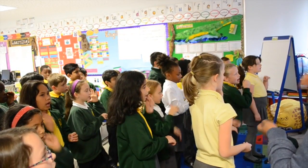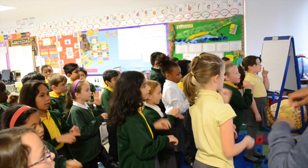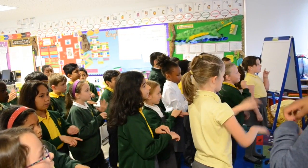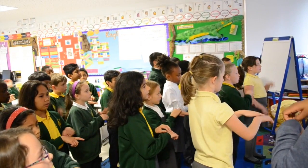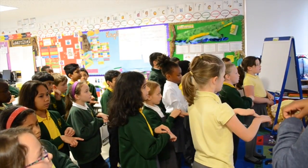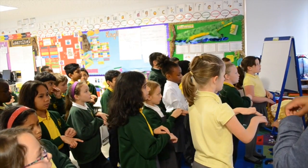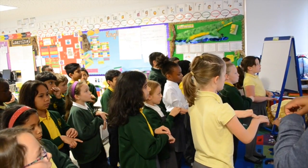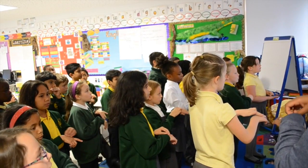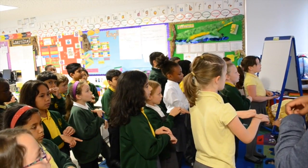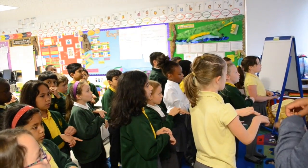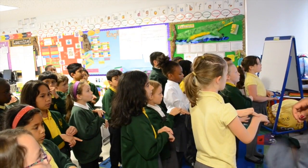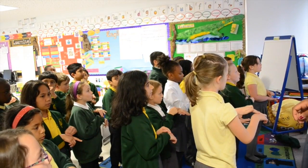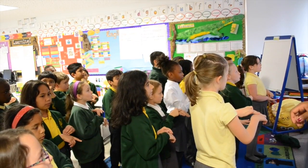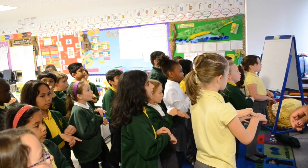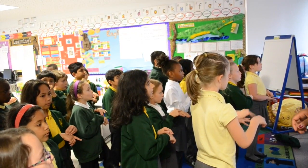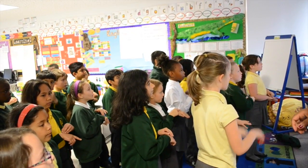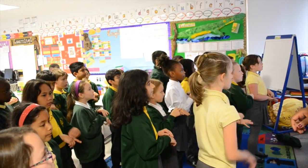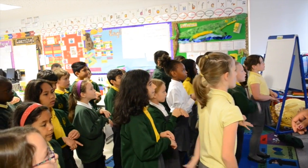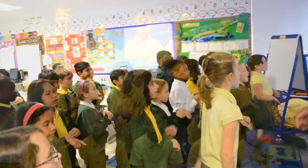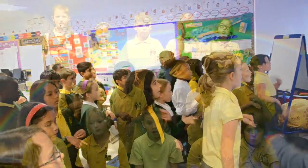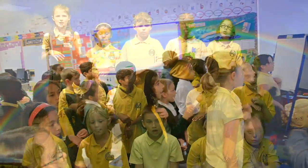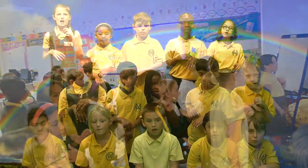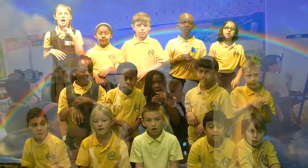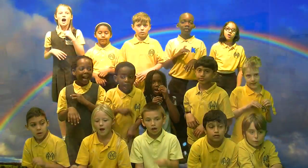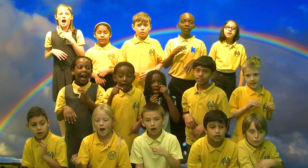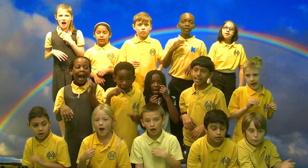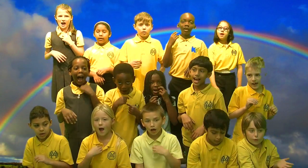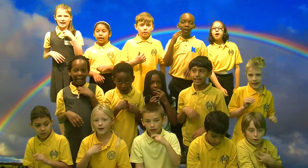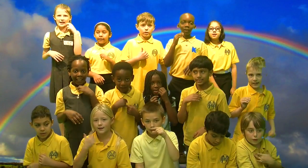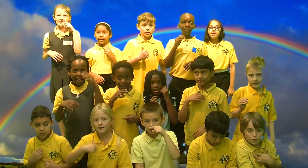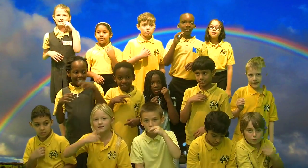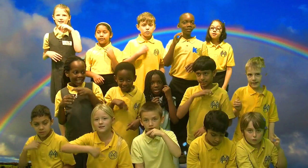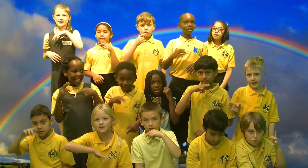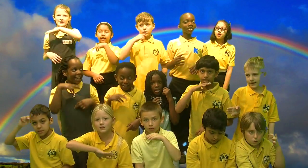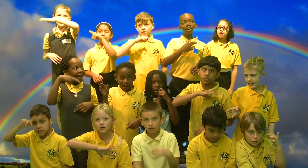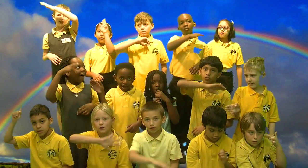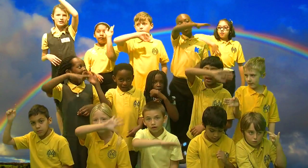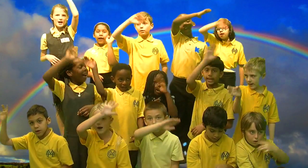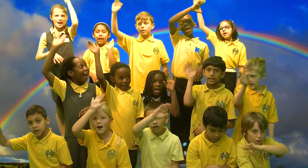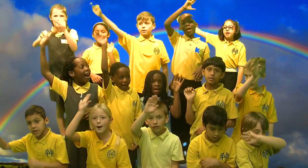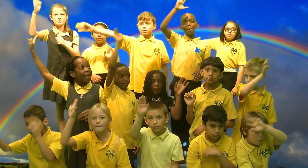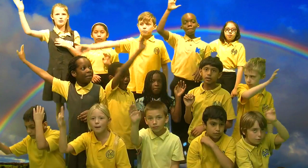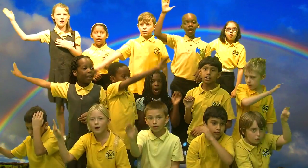and blue. I can sing a rainbow,